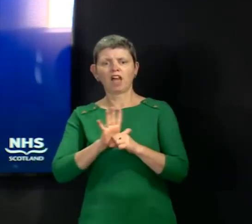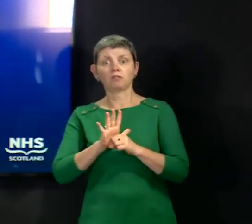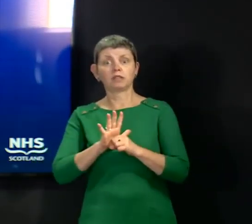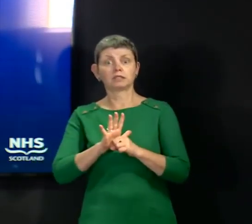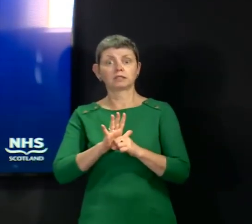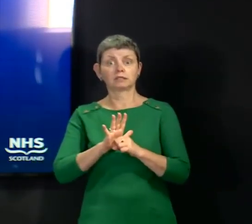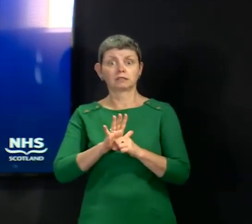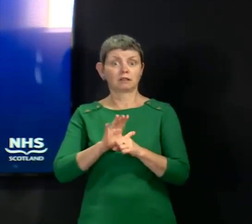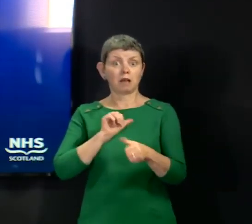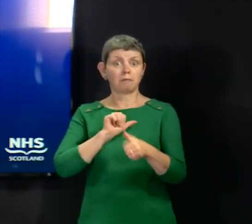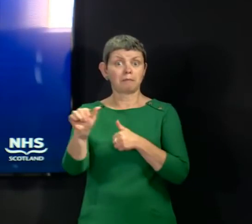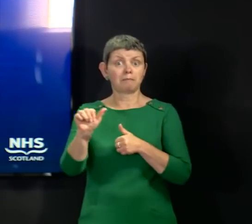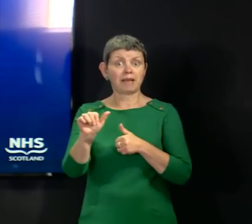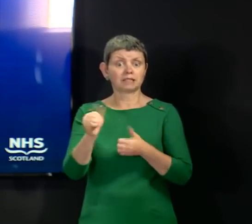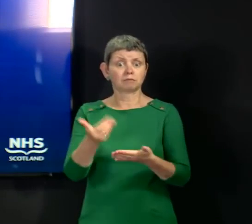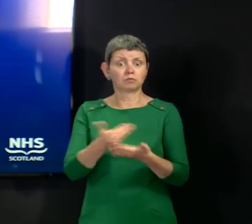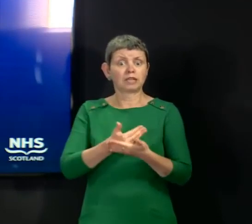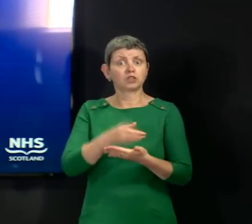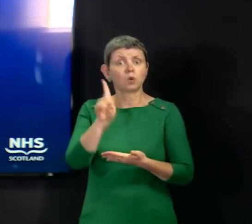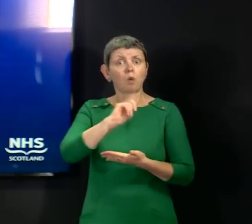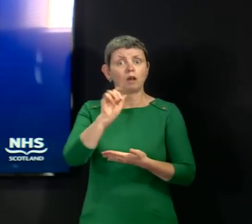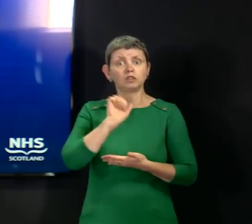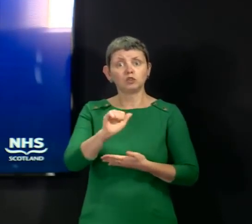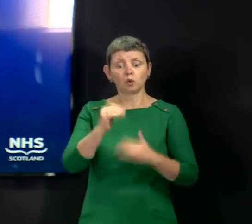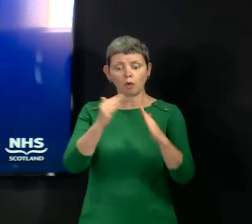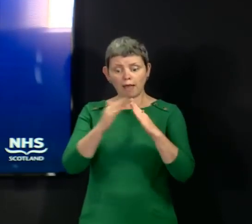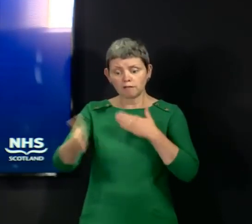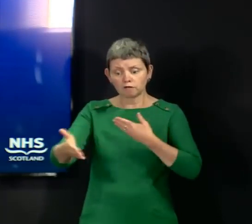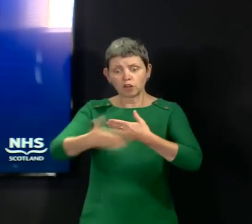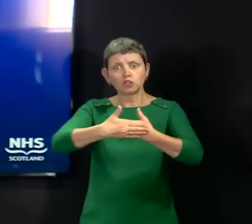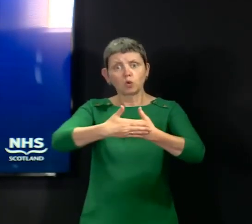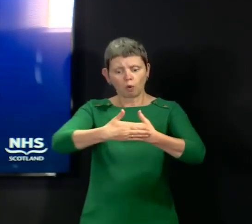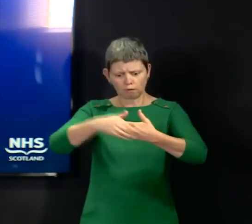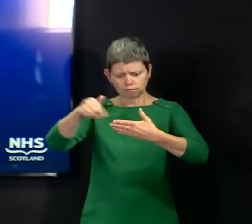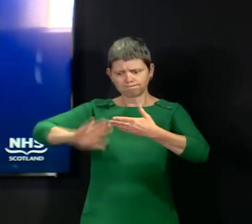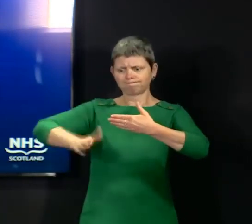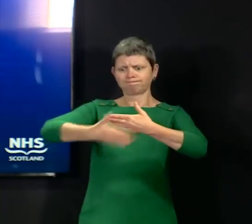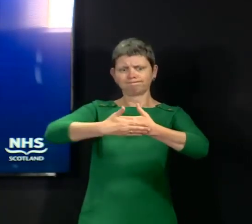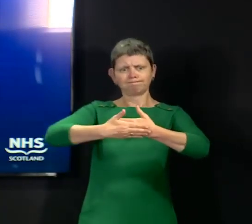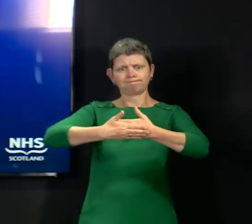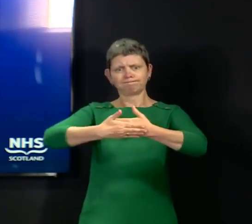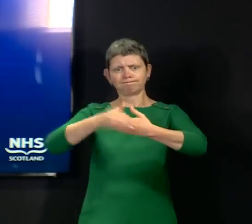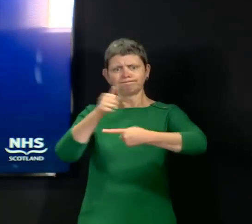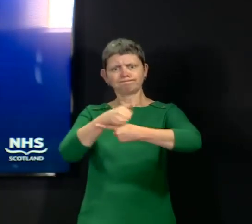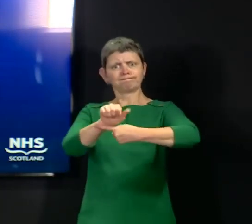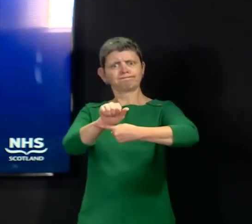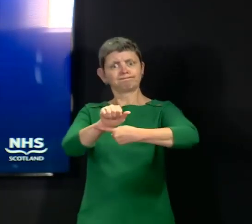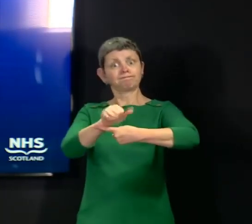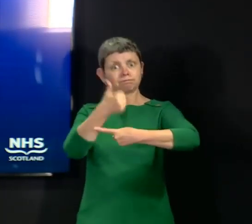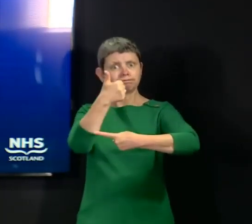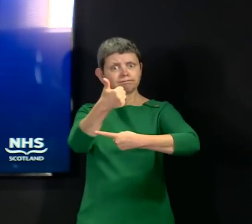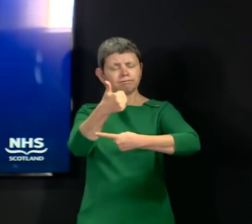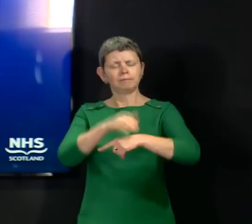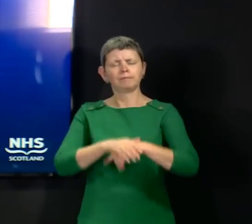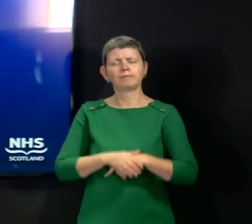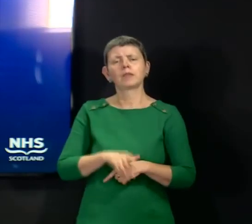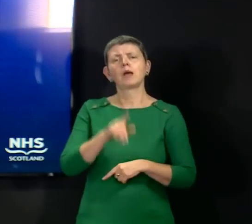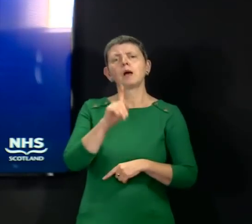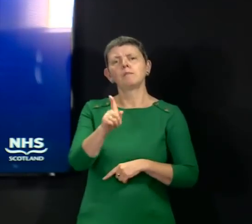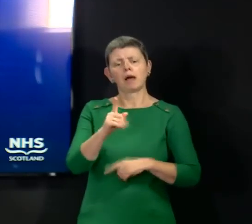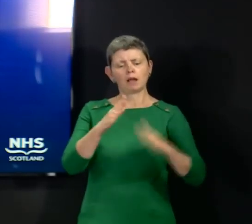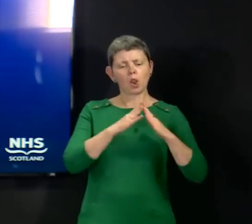messages have been strong and they've been strong for months now as we begin to move out of lockdown and we're going to inevitably